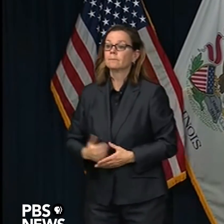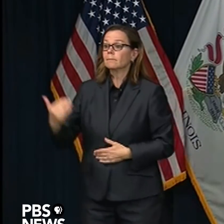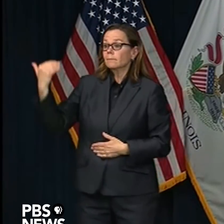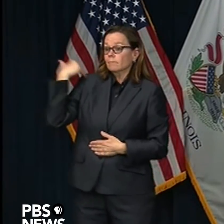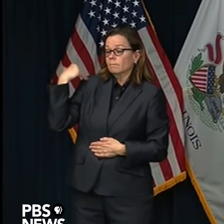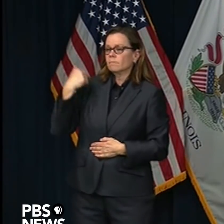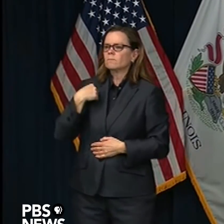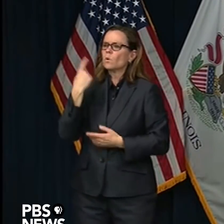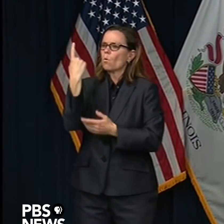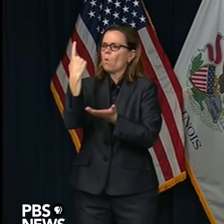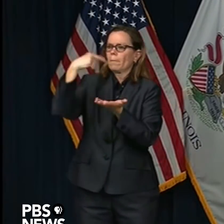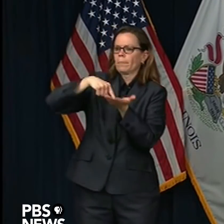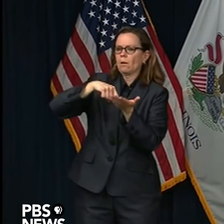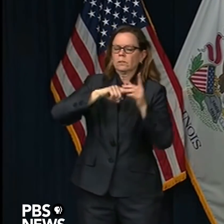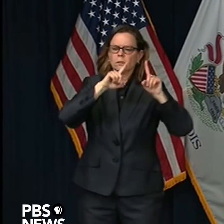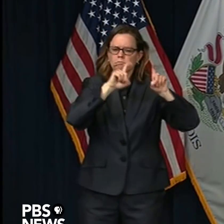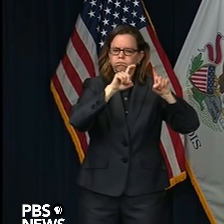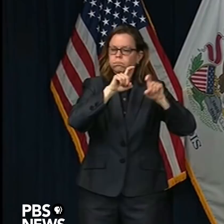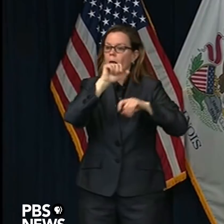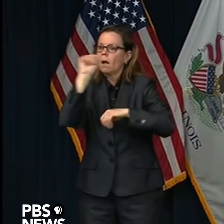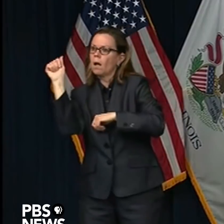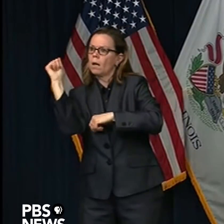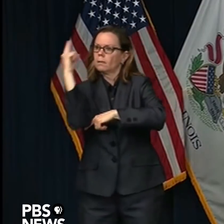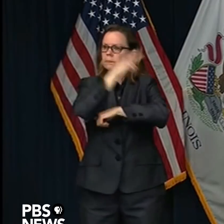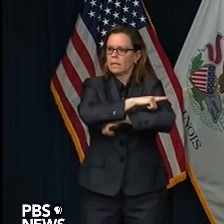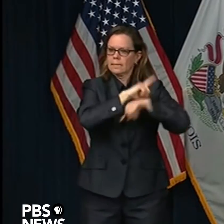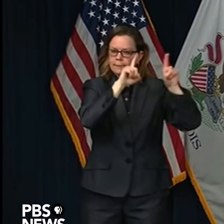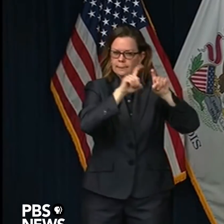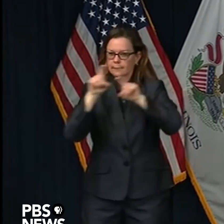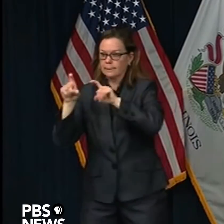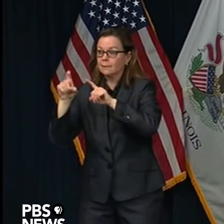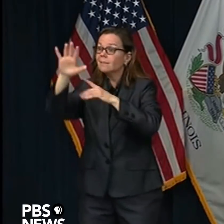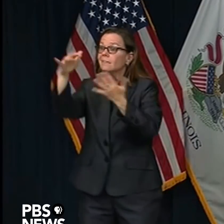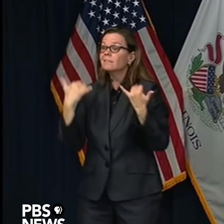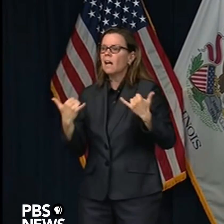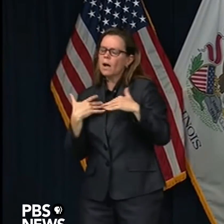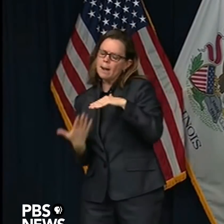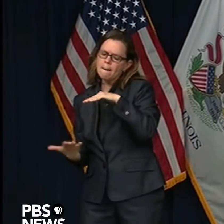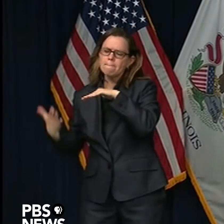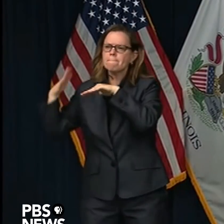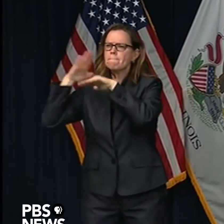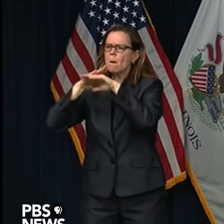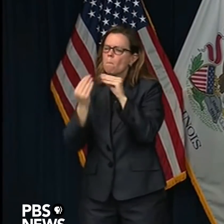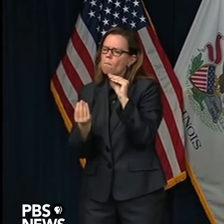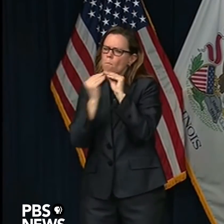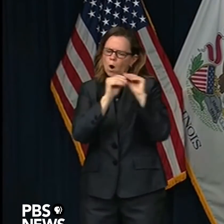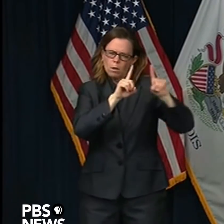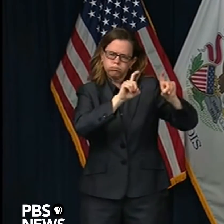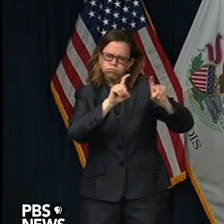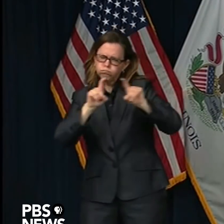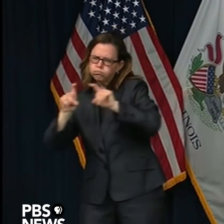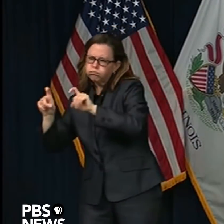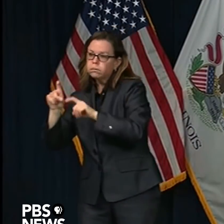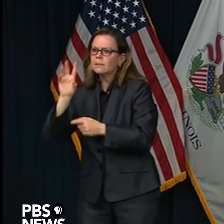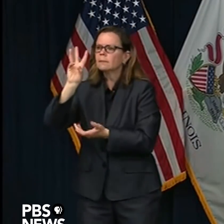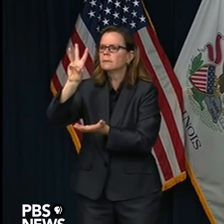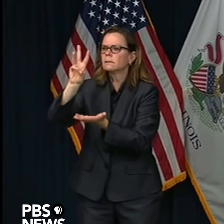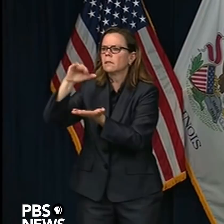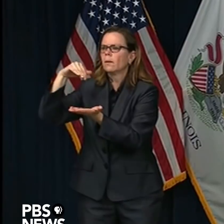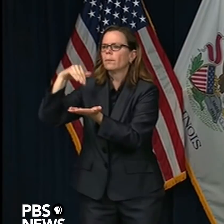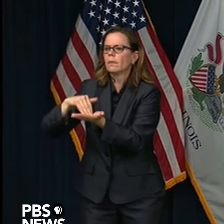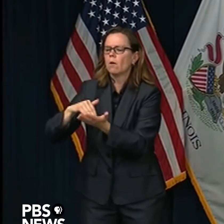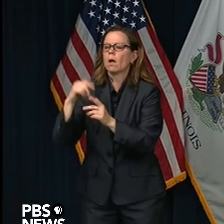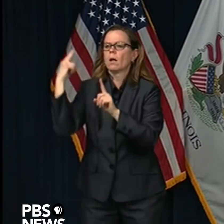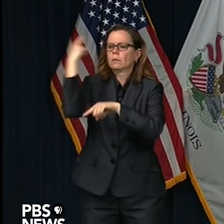tests per day. There's even more need for contact tracing. So I would just say we are working on that. I liked what